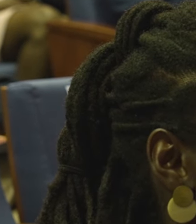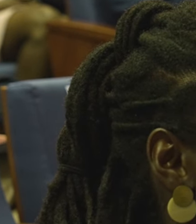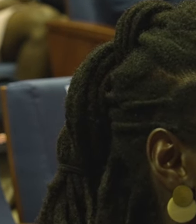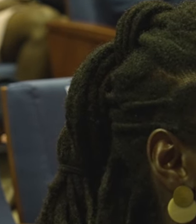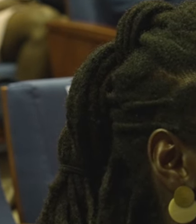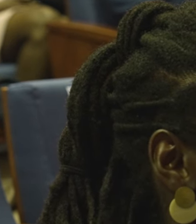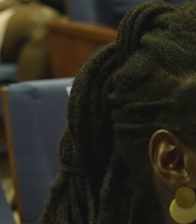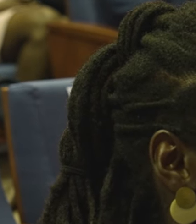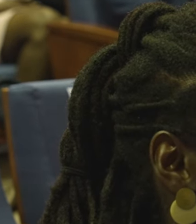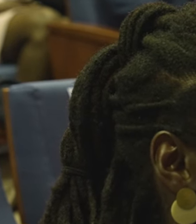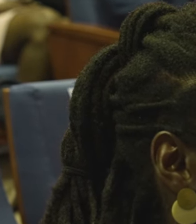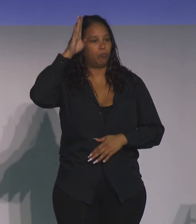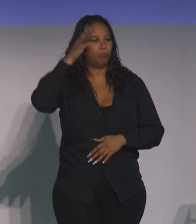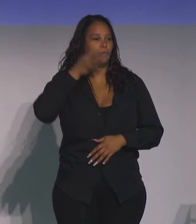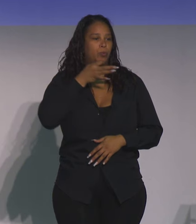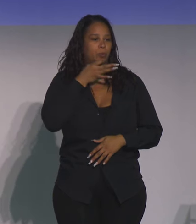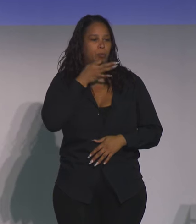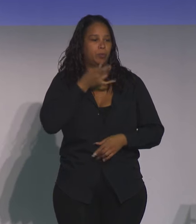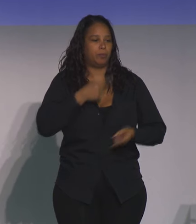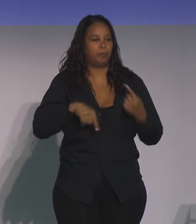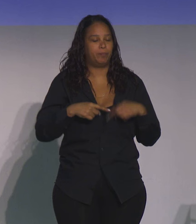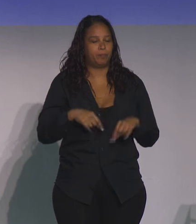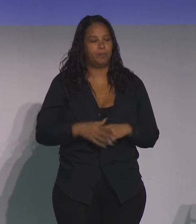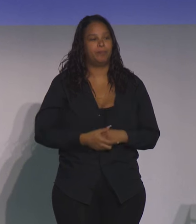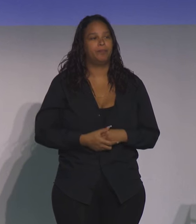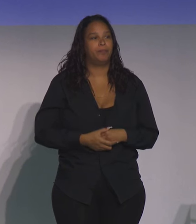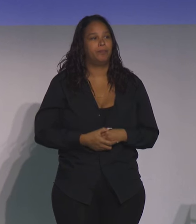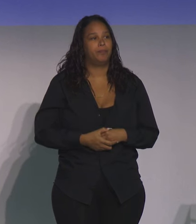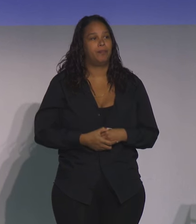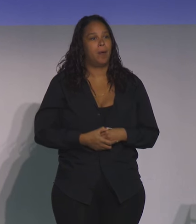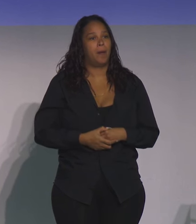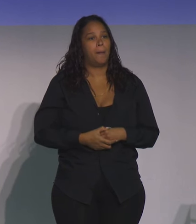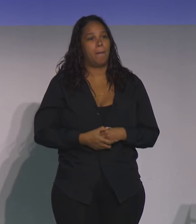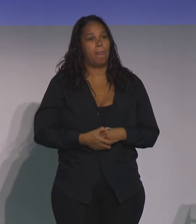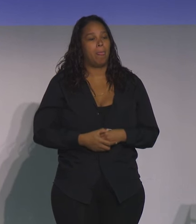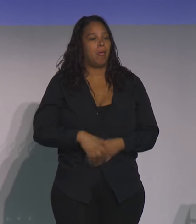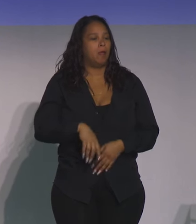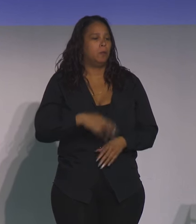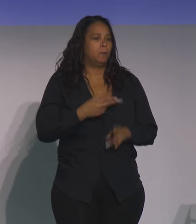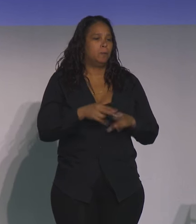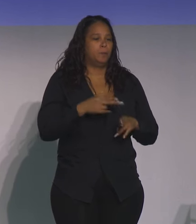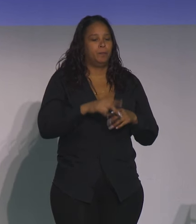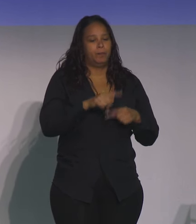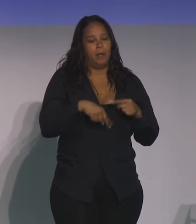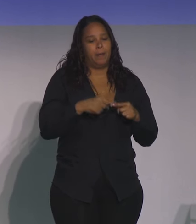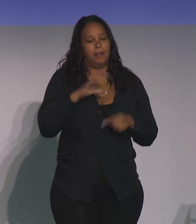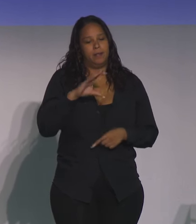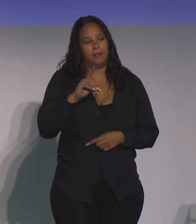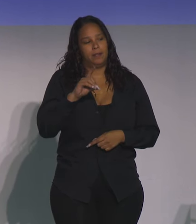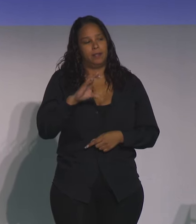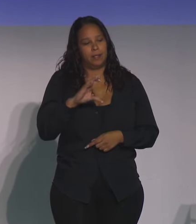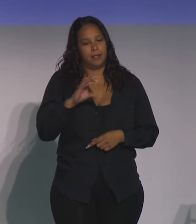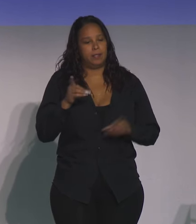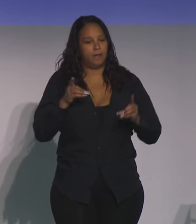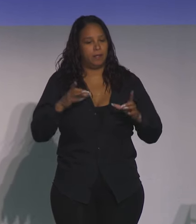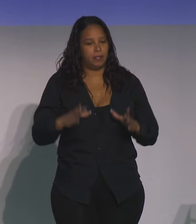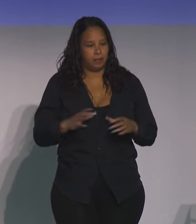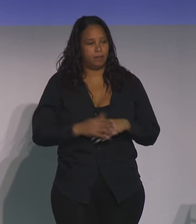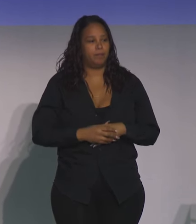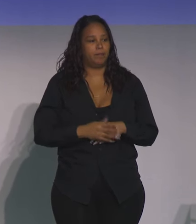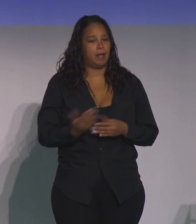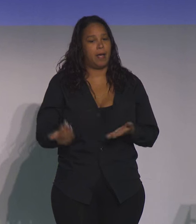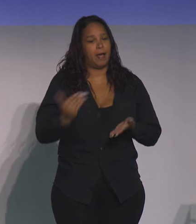who you will hear about in due course. But a little bit about the CDC director. Again,